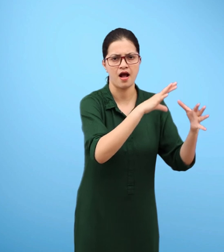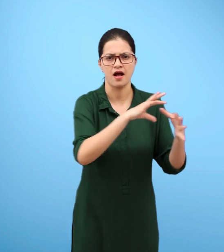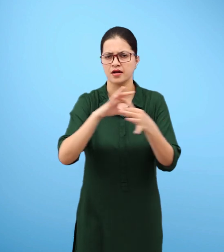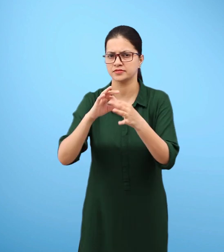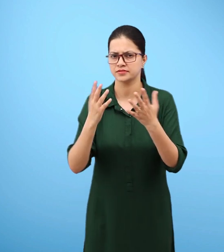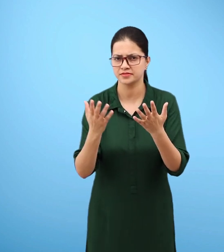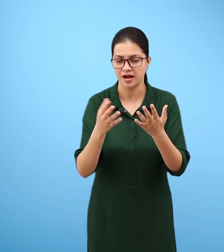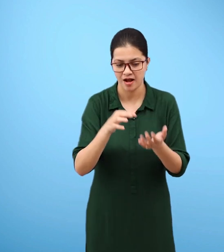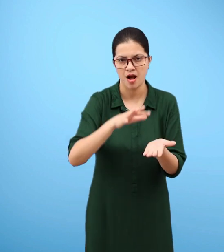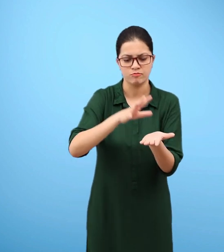winnowing?